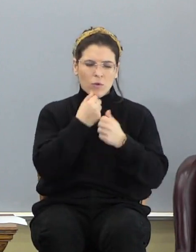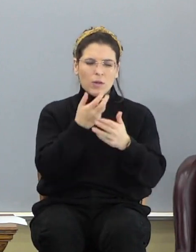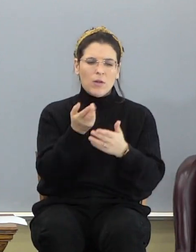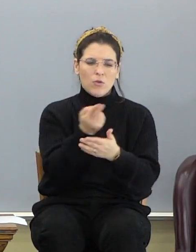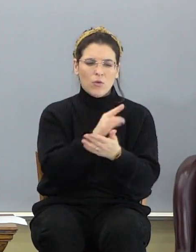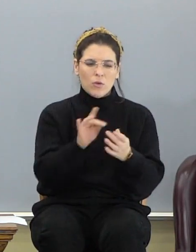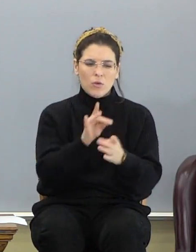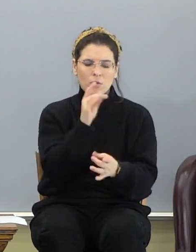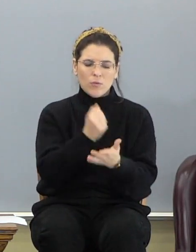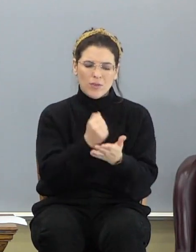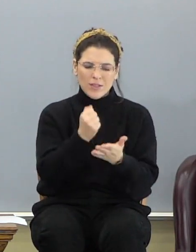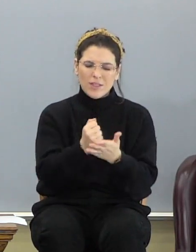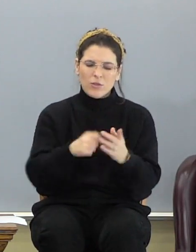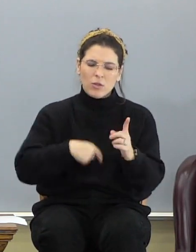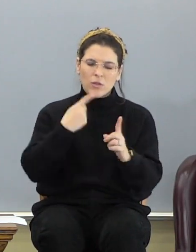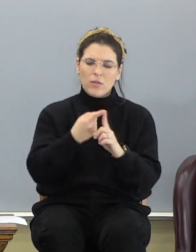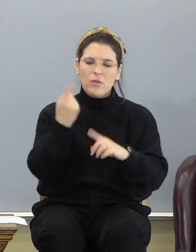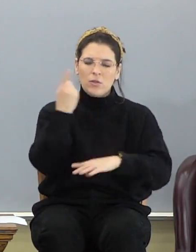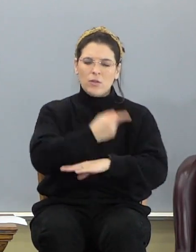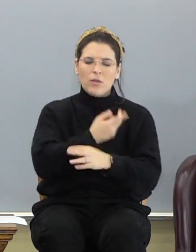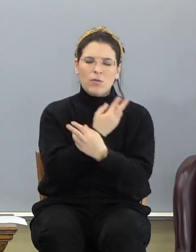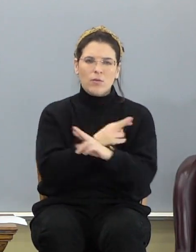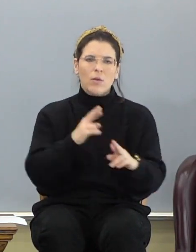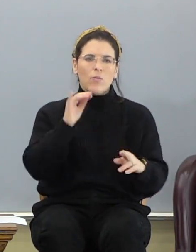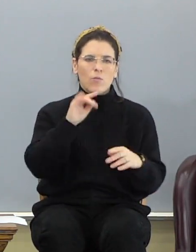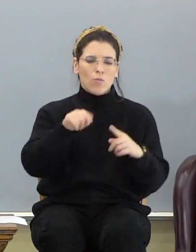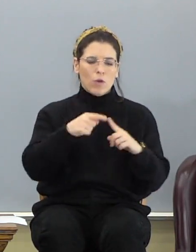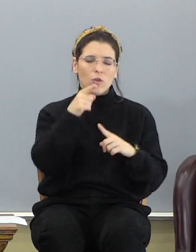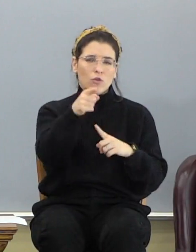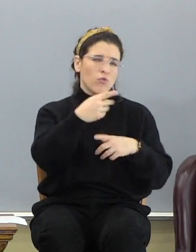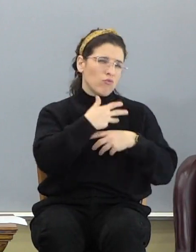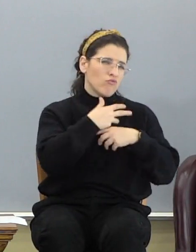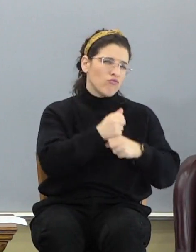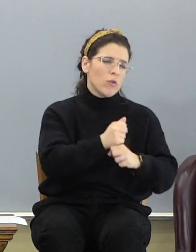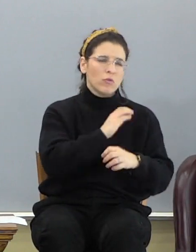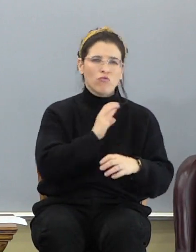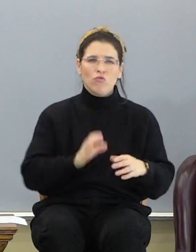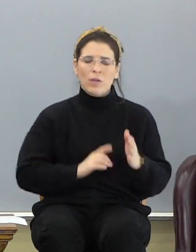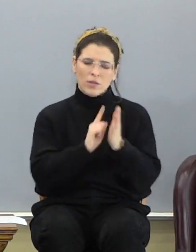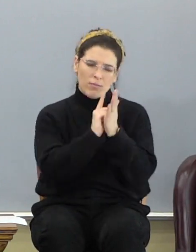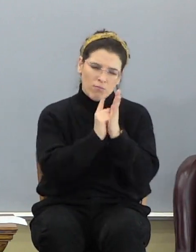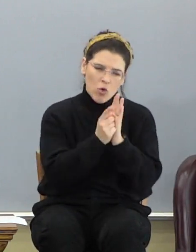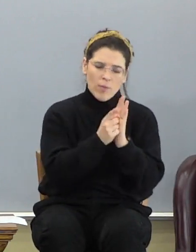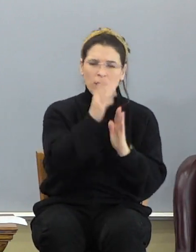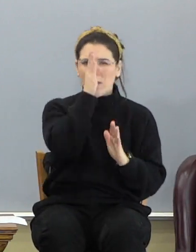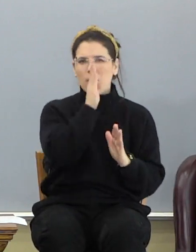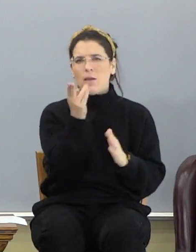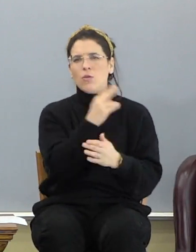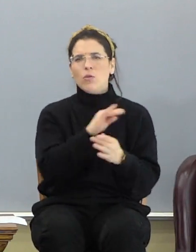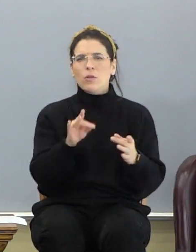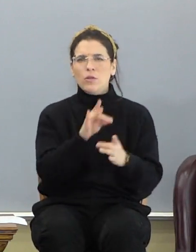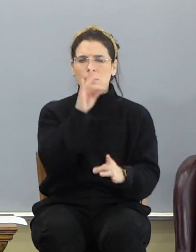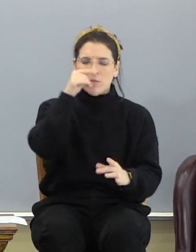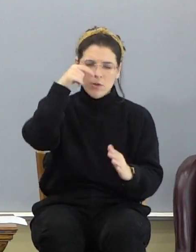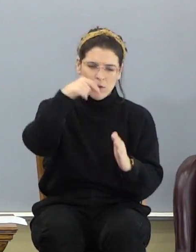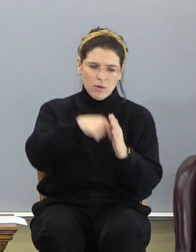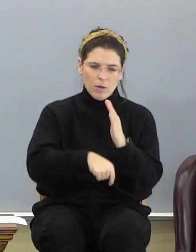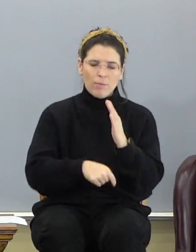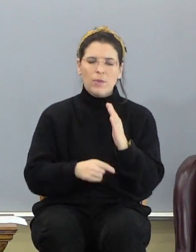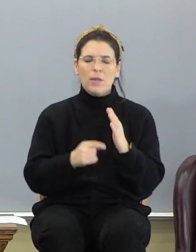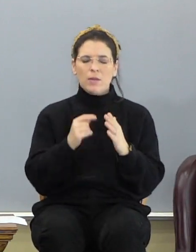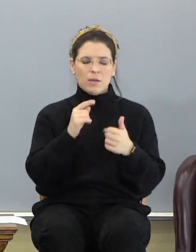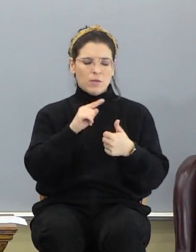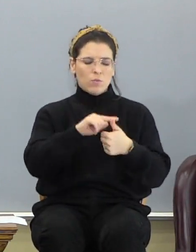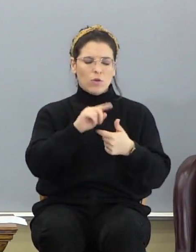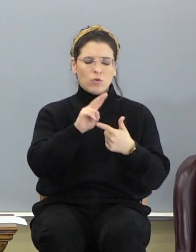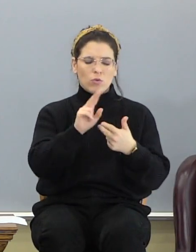sealed unto the day of redemption. When you trust Christ that very moment, God the Holy Spirit comes. He does five things